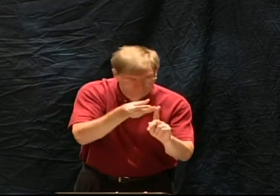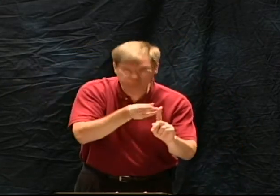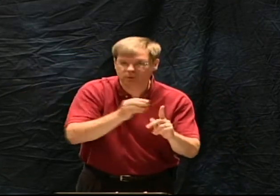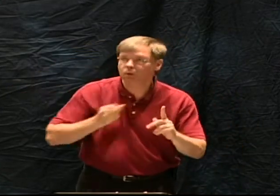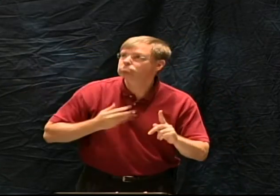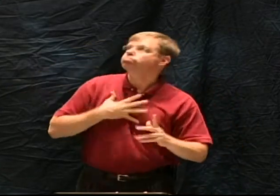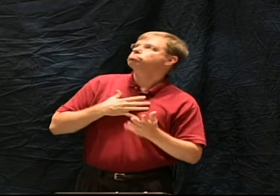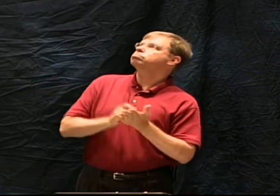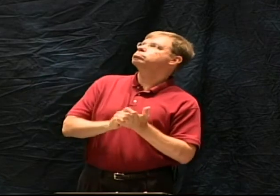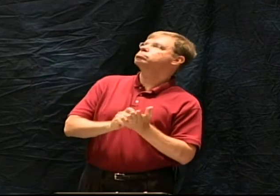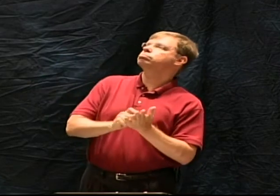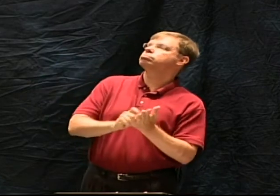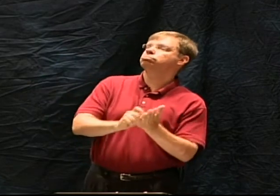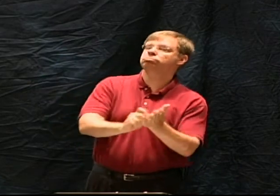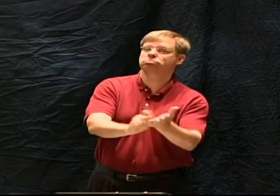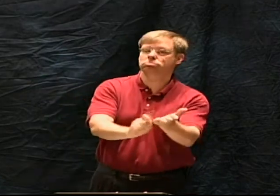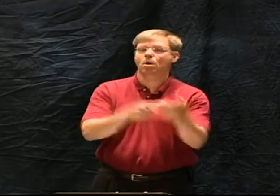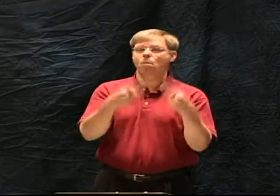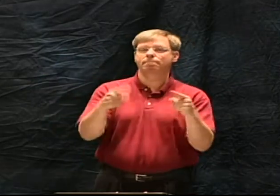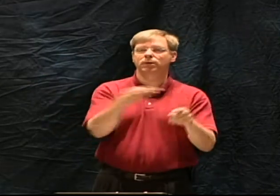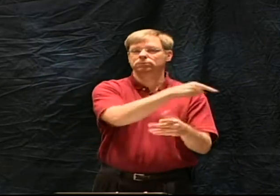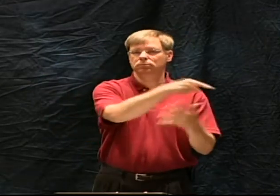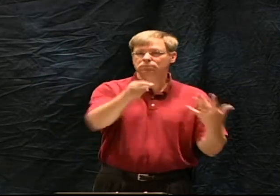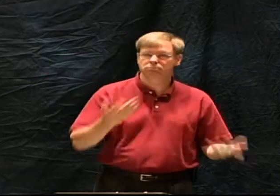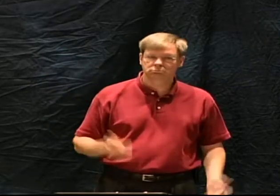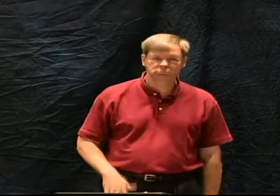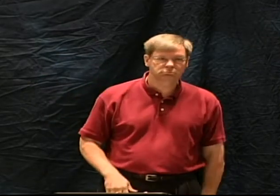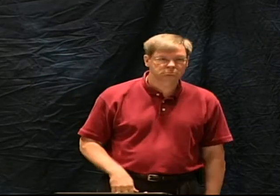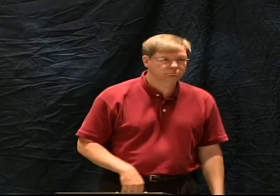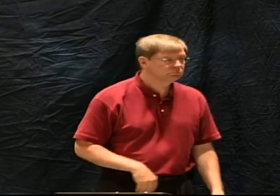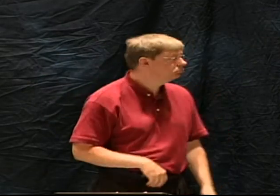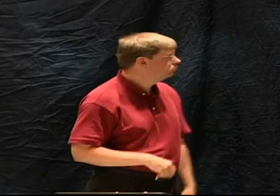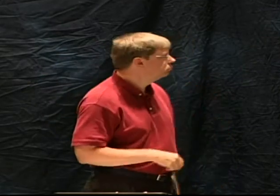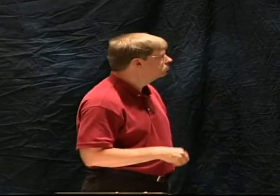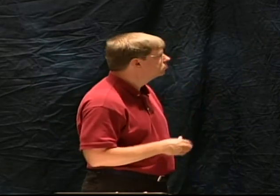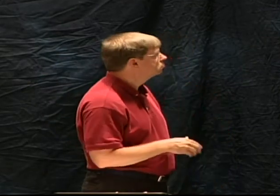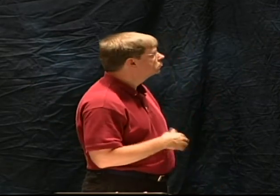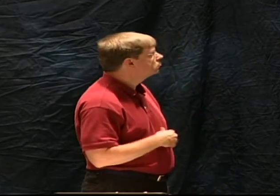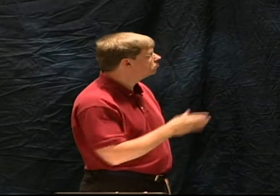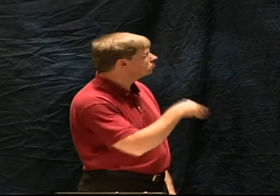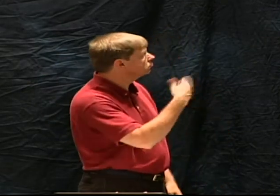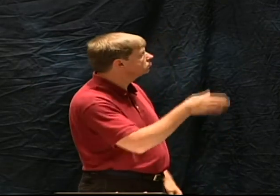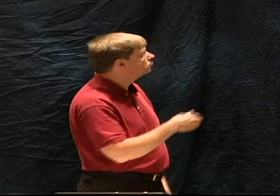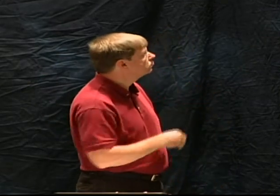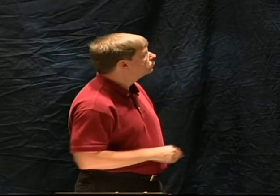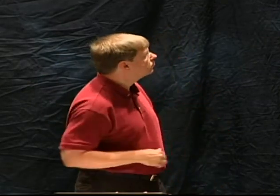it God revealed this to Moses and Moses then wrote